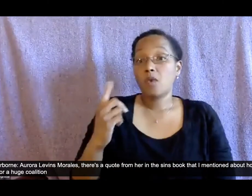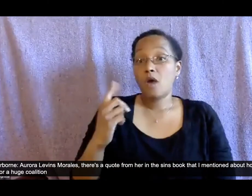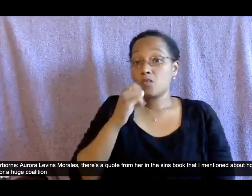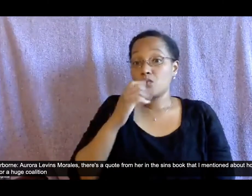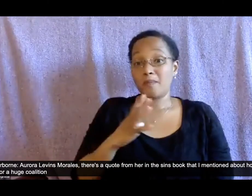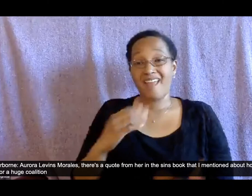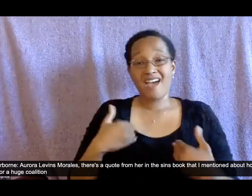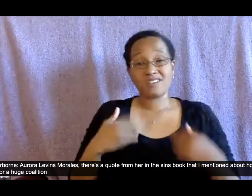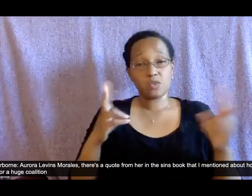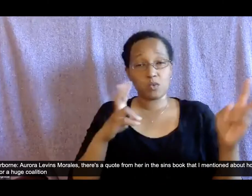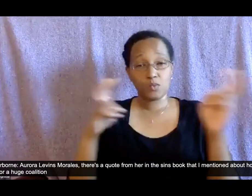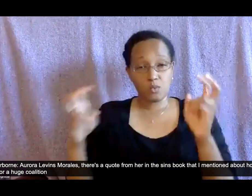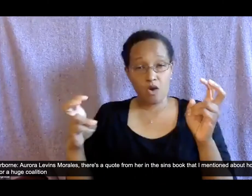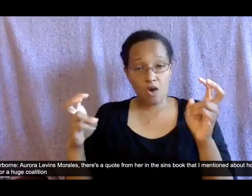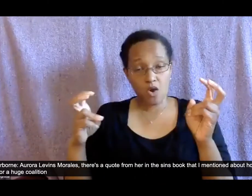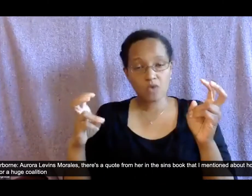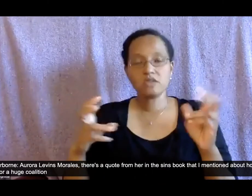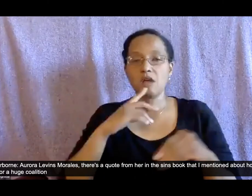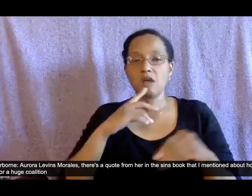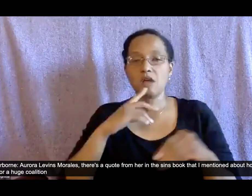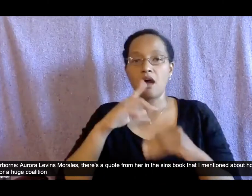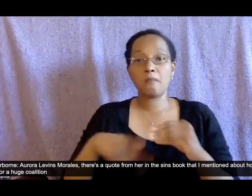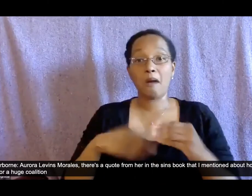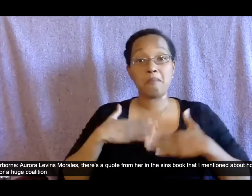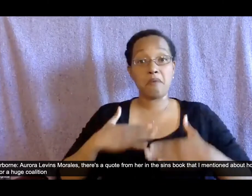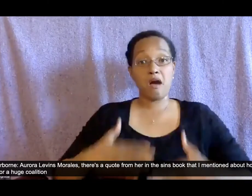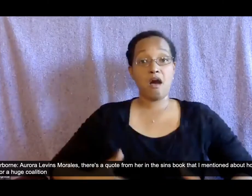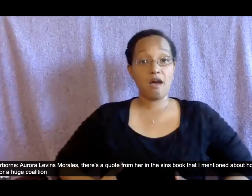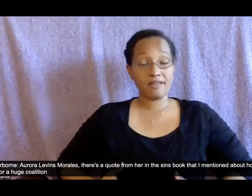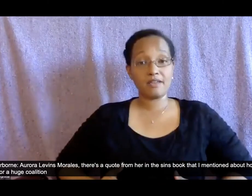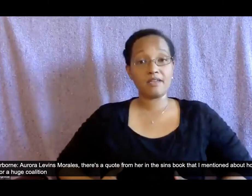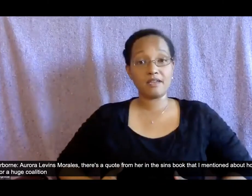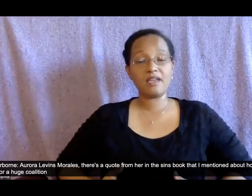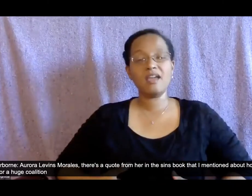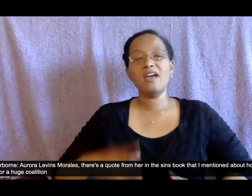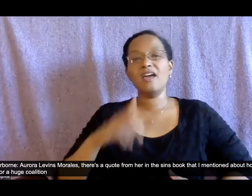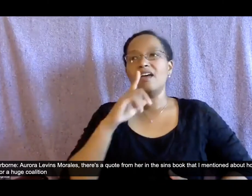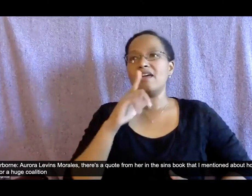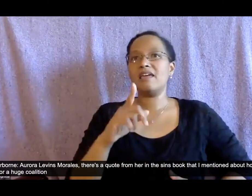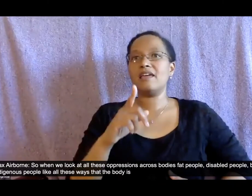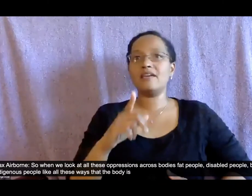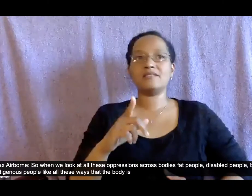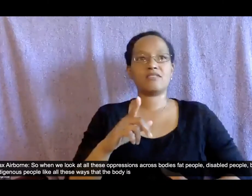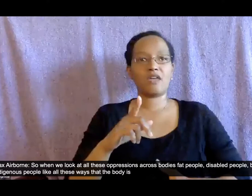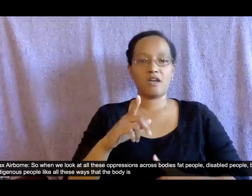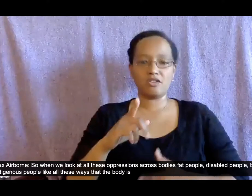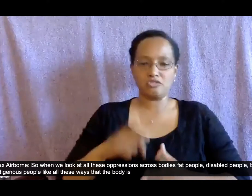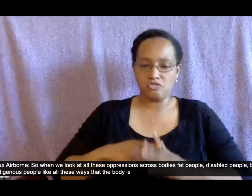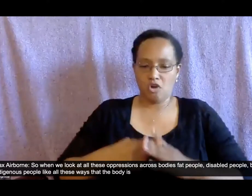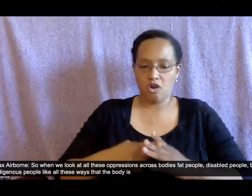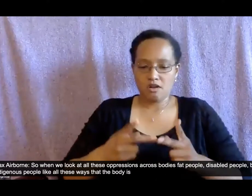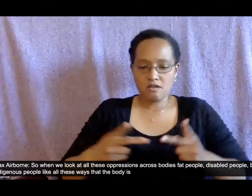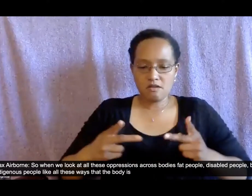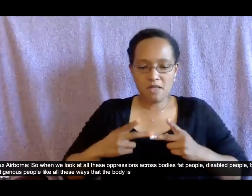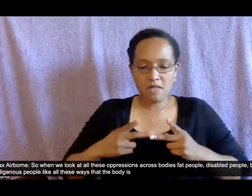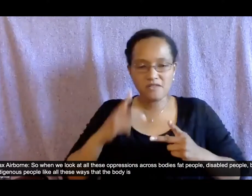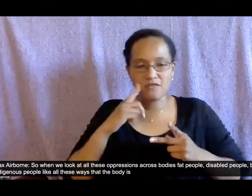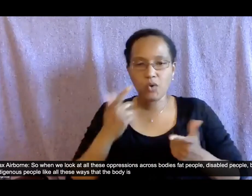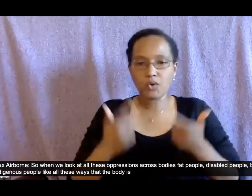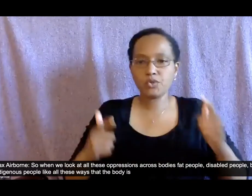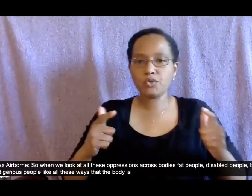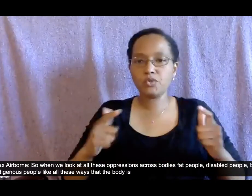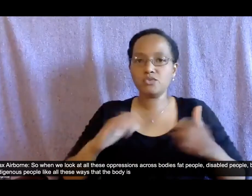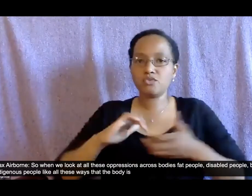about how the body is the basis for a huge coalition so when we look at all these oppressions across